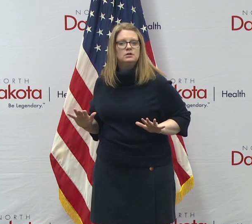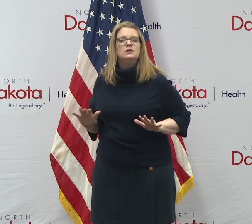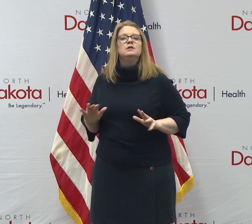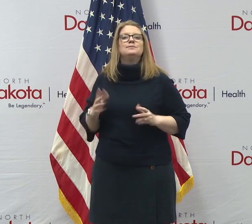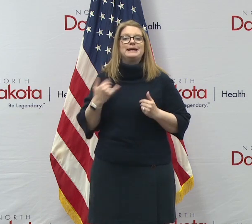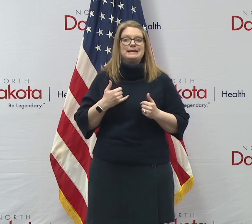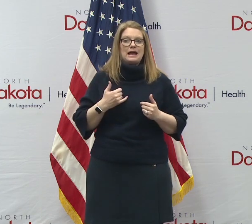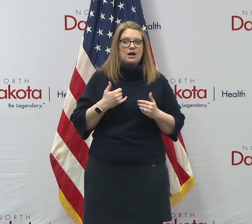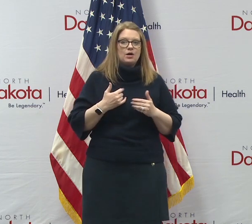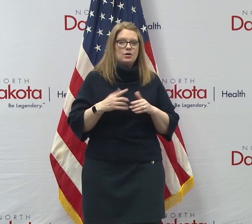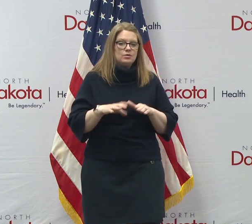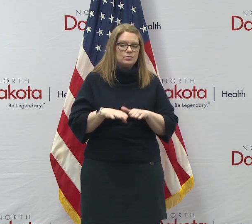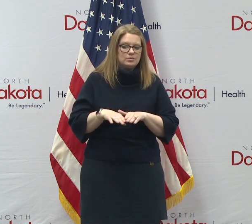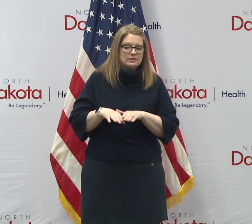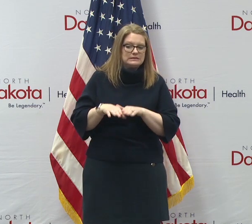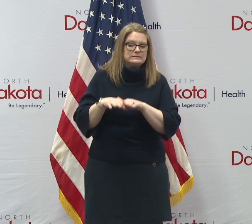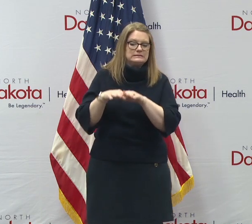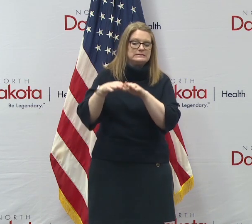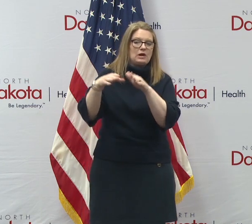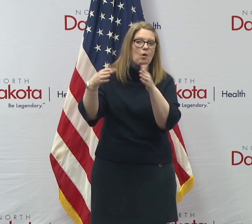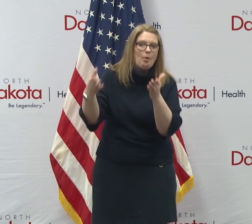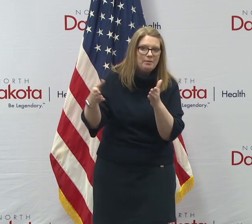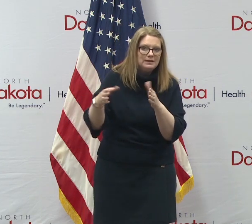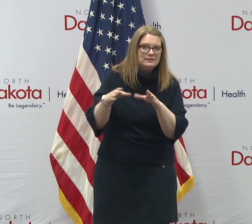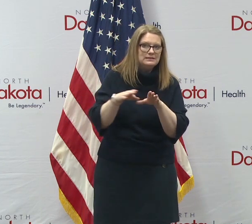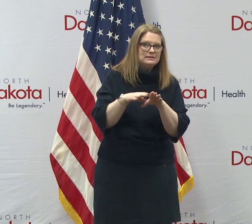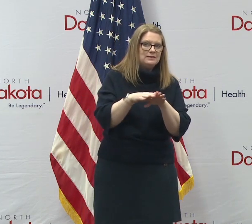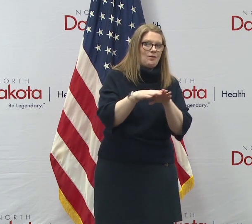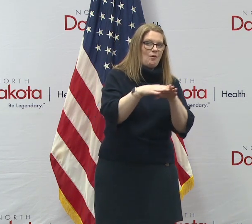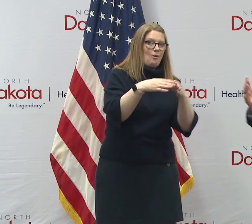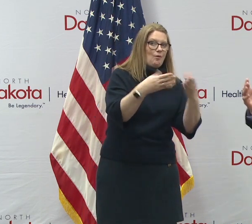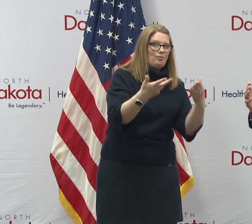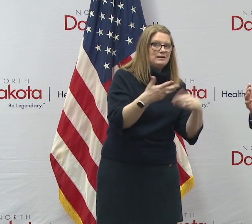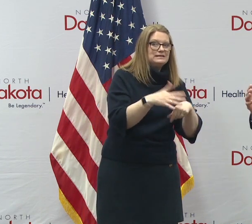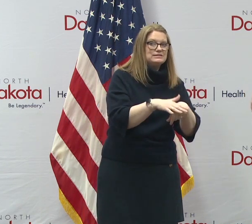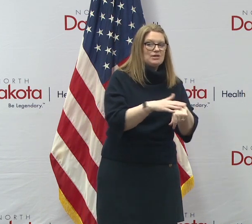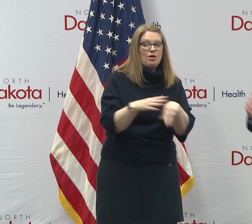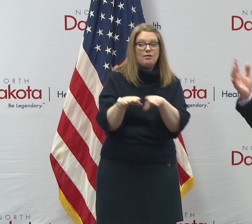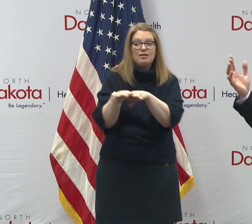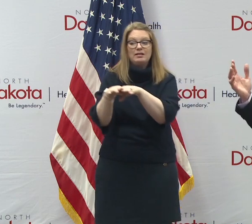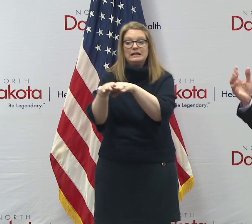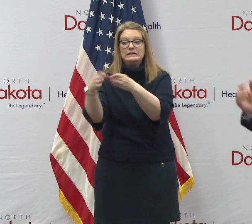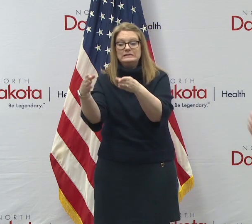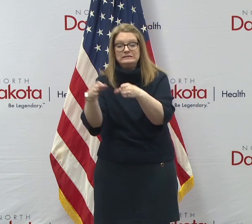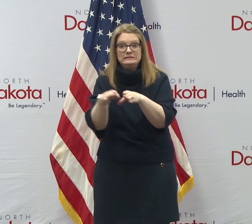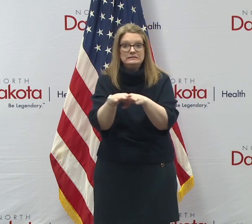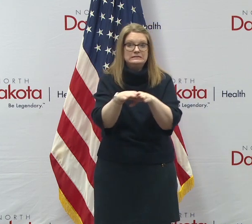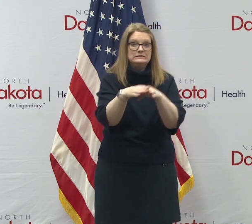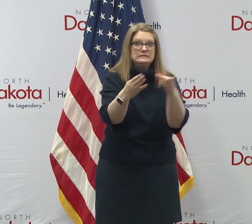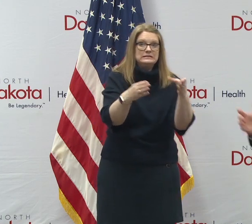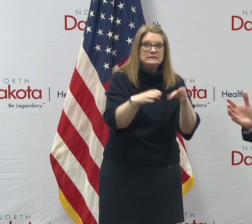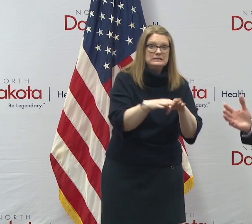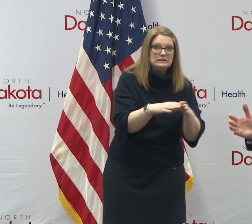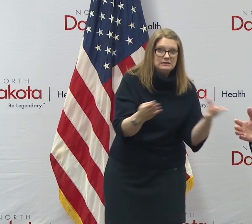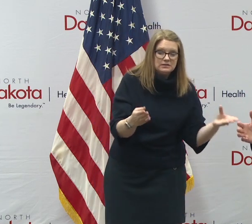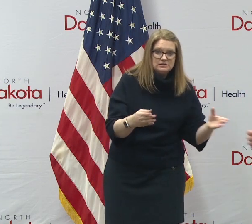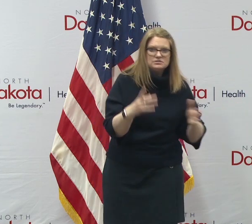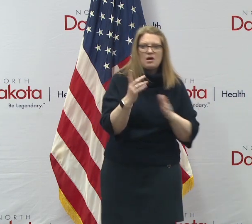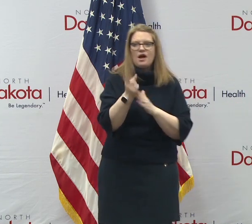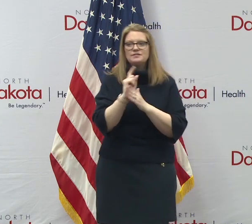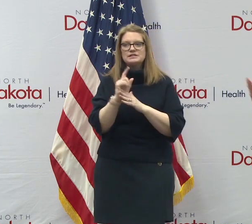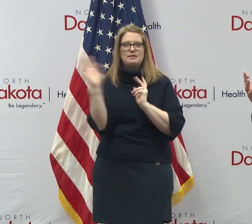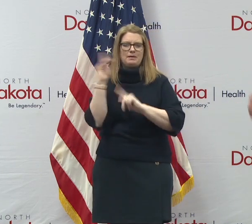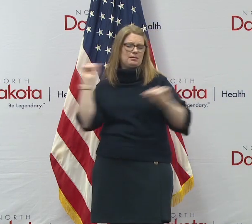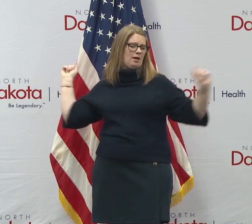up again, we're going to have to think about how do we open them, open things up slowly. So we don't end up, you know, creating a unforecasted spike